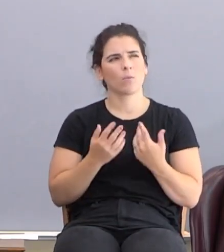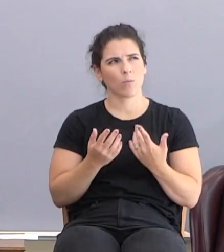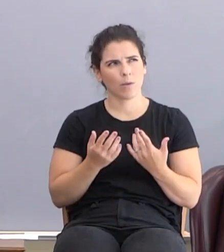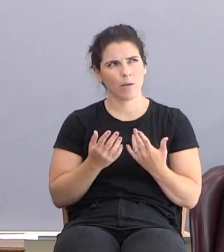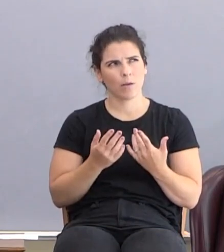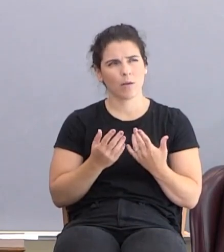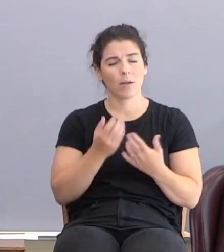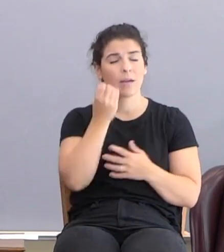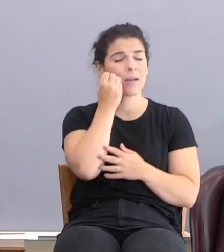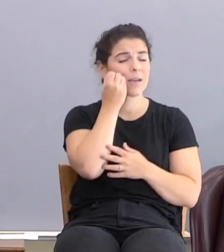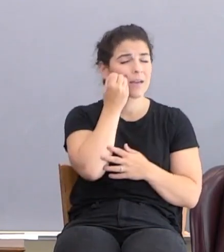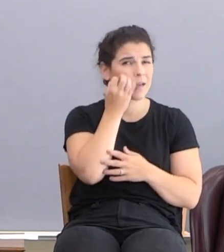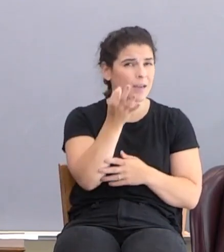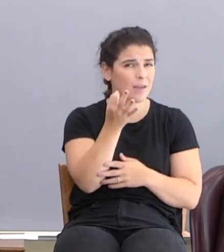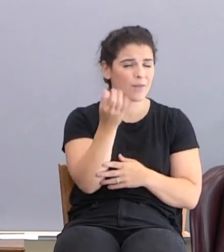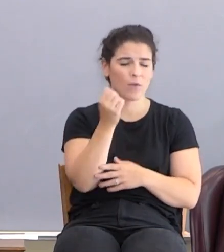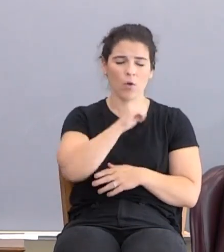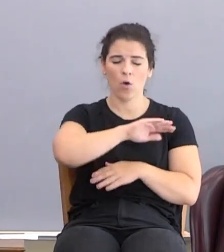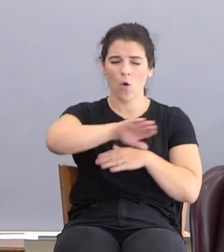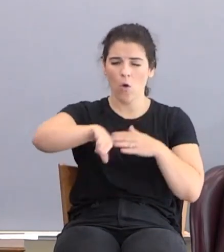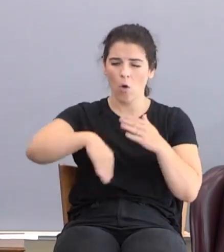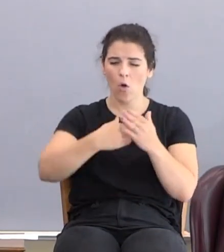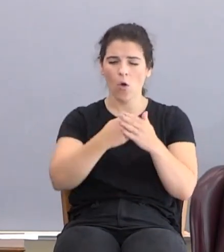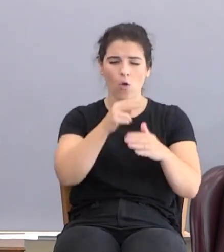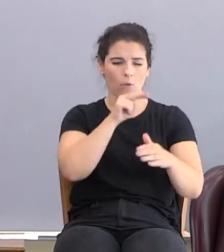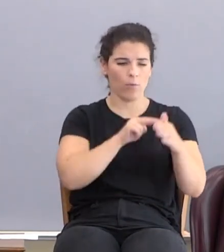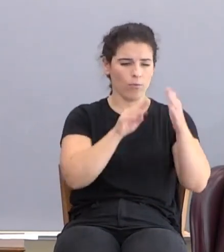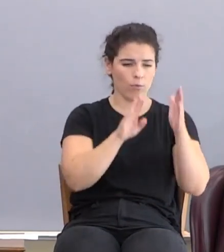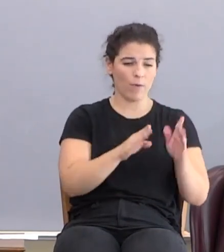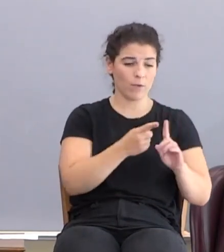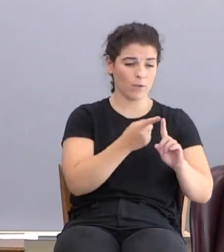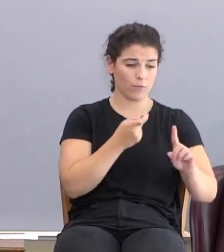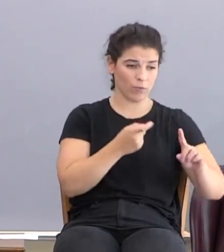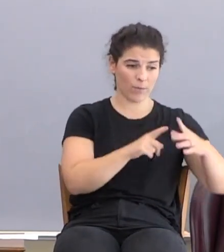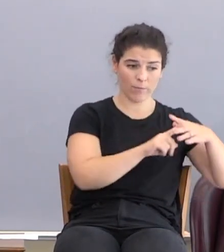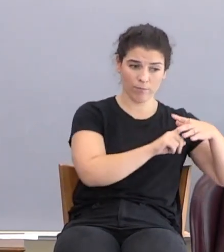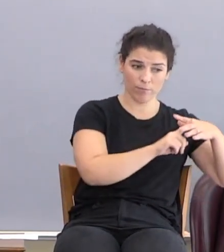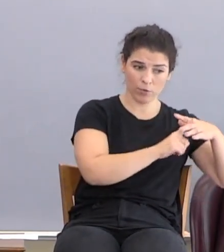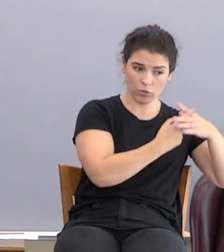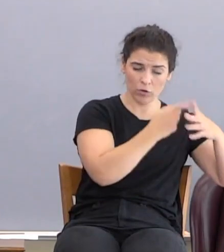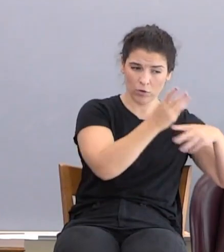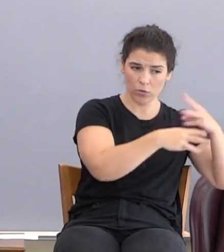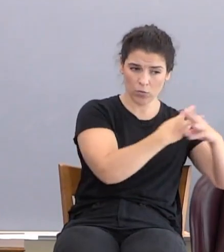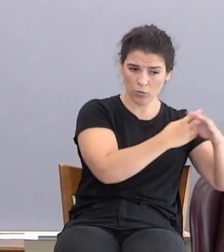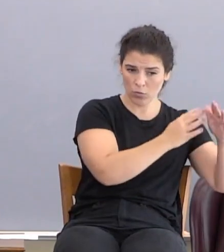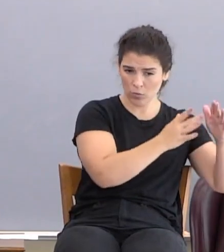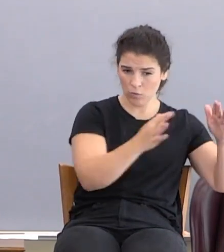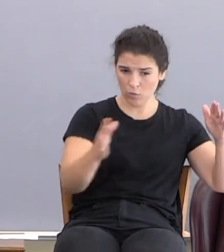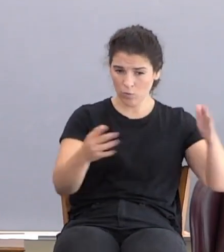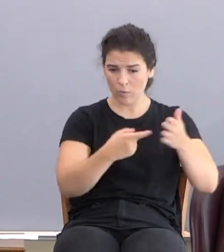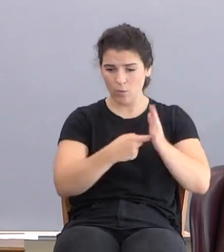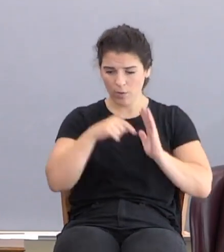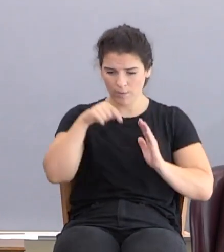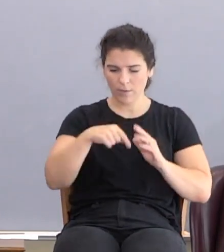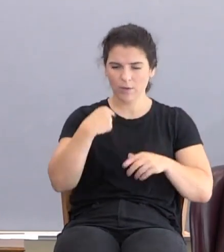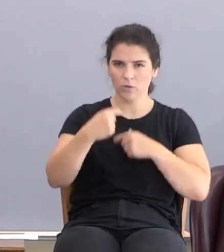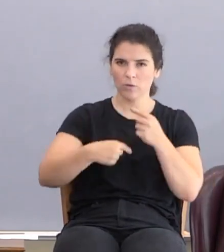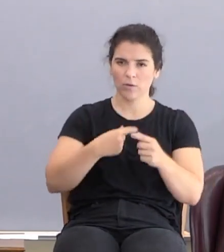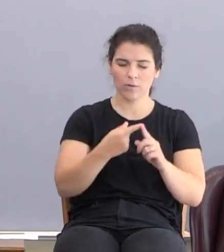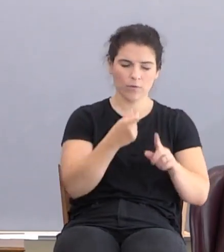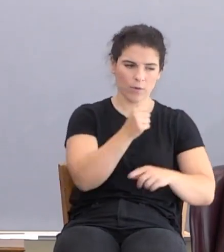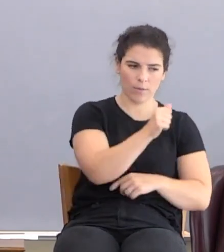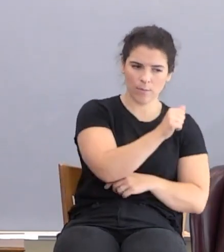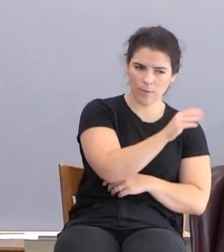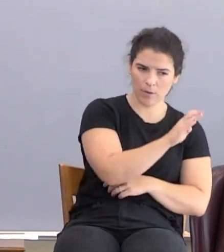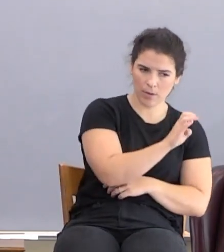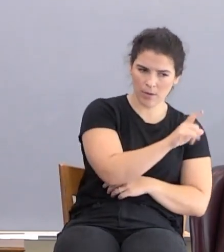If all the prophets from the foundation of the world are going to be required of this generation, and then Jesus says, from Abel